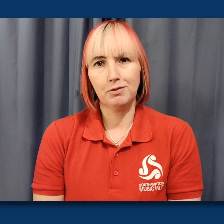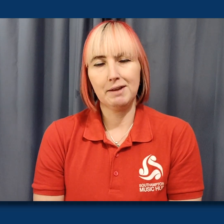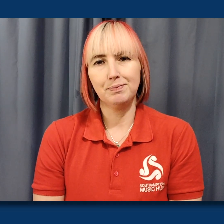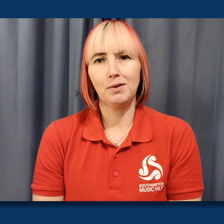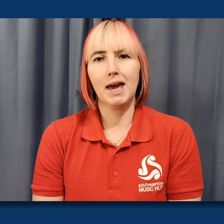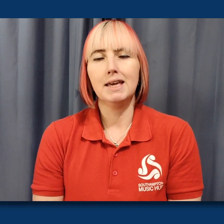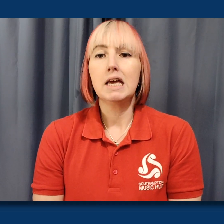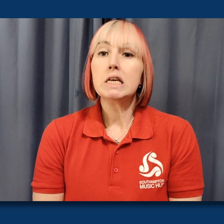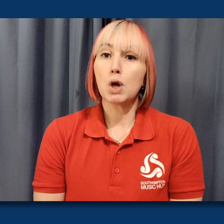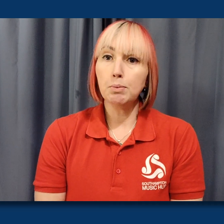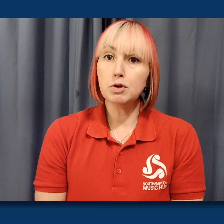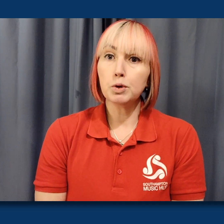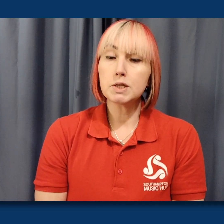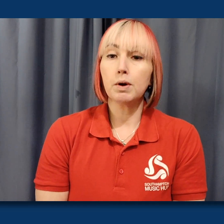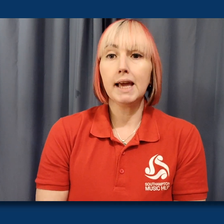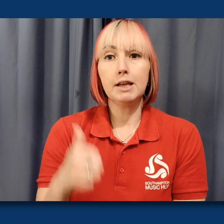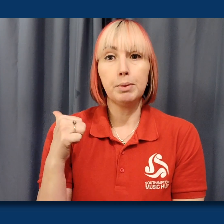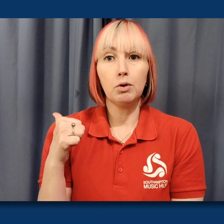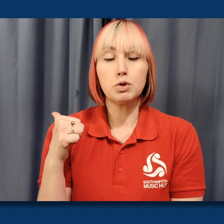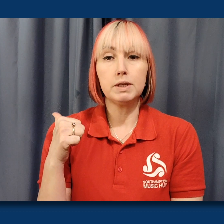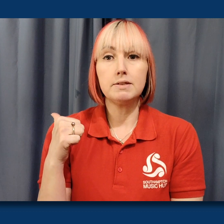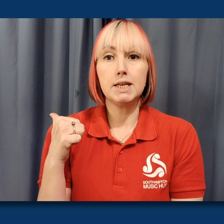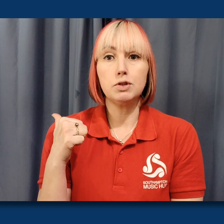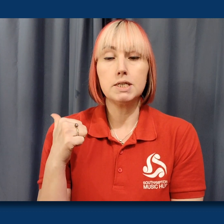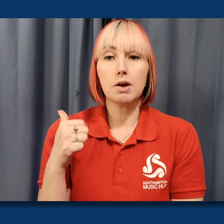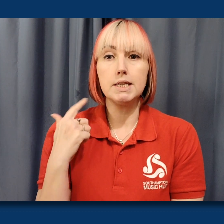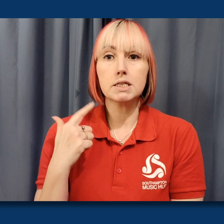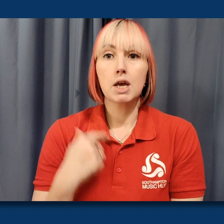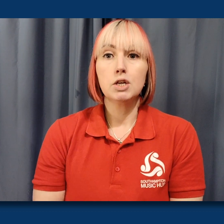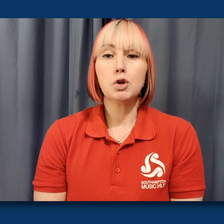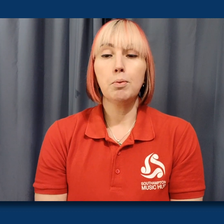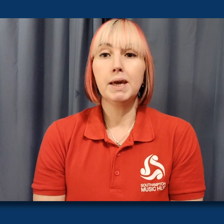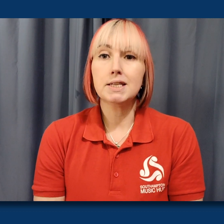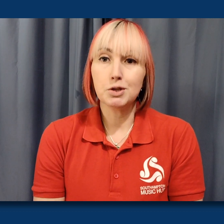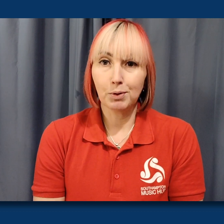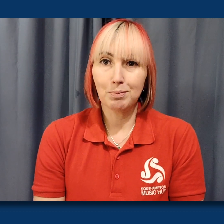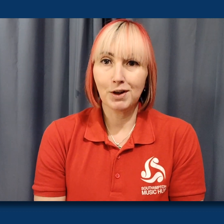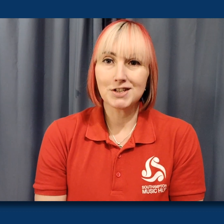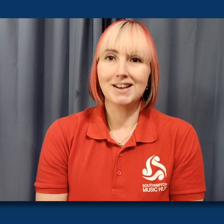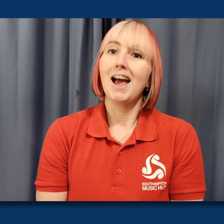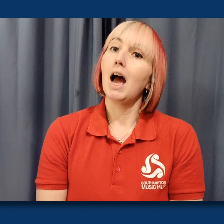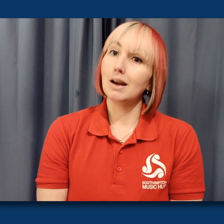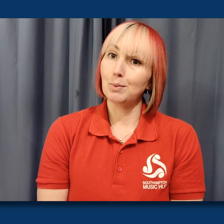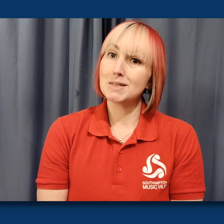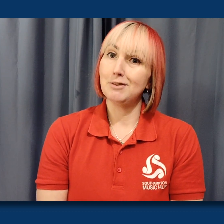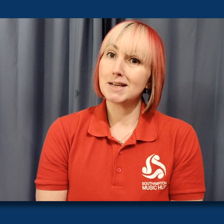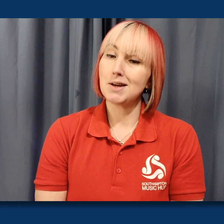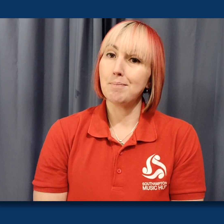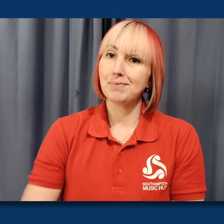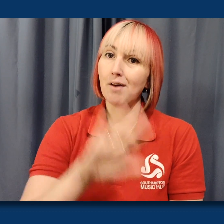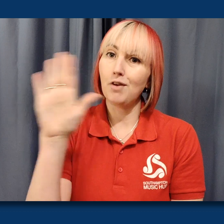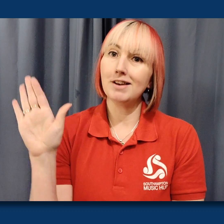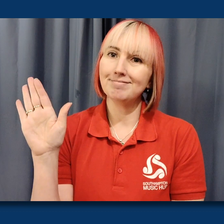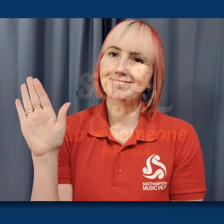time, hopefully. Okay, so I hope you enjoy this one, Kelly will be along shortly to teach you the signs, Tom will be here to do body percussion and I will see you